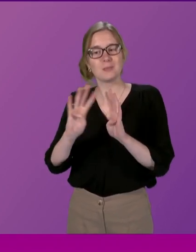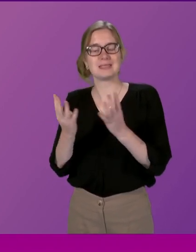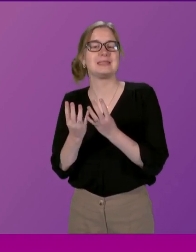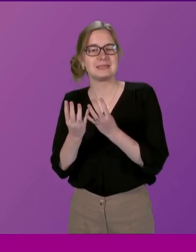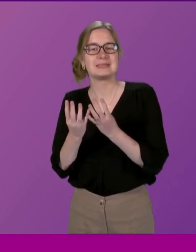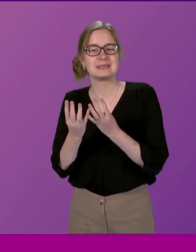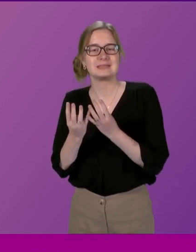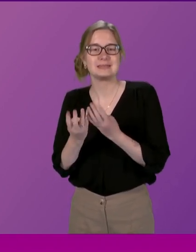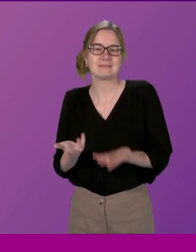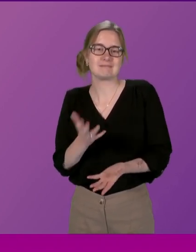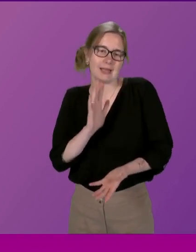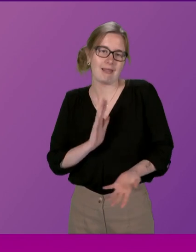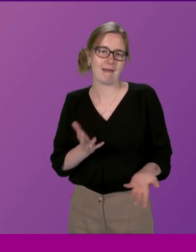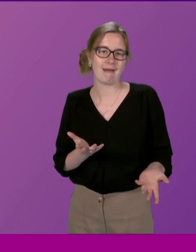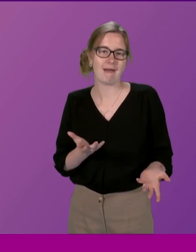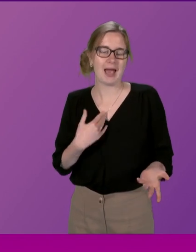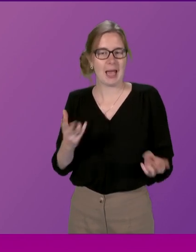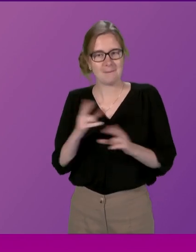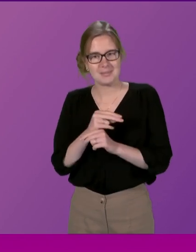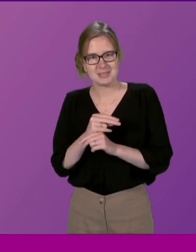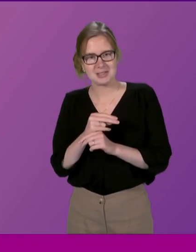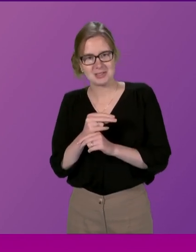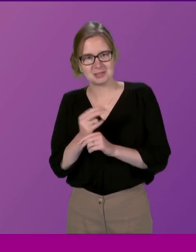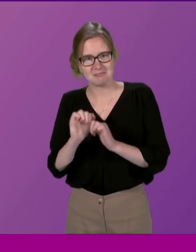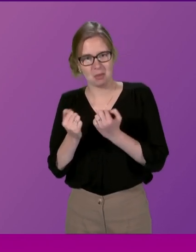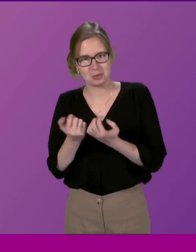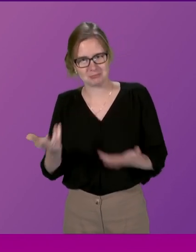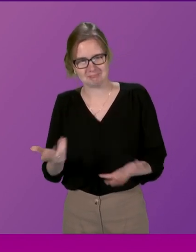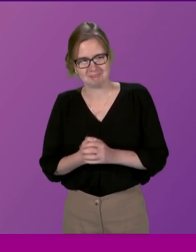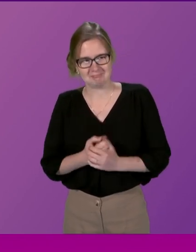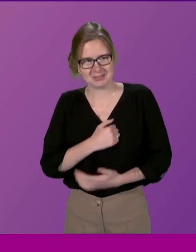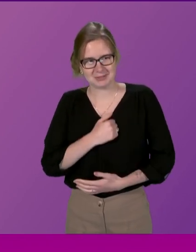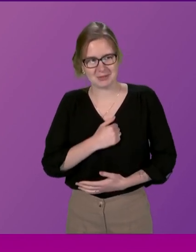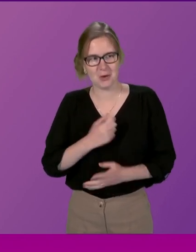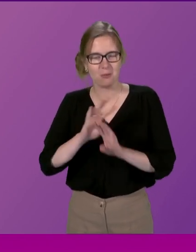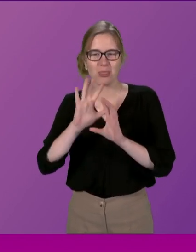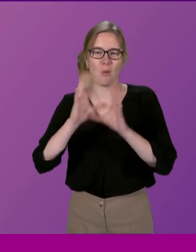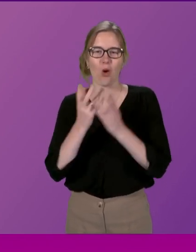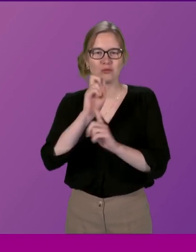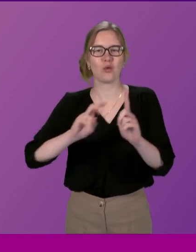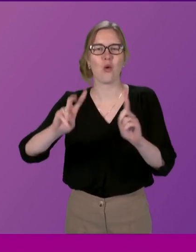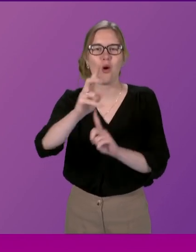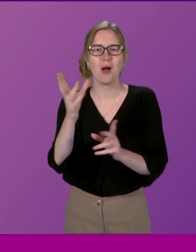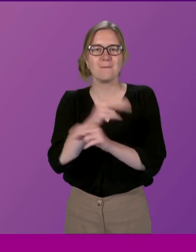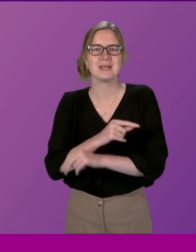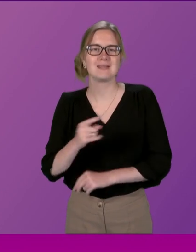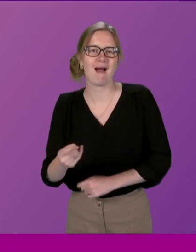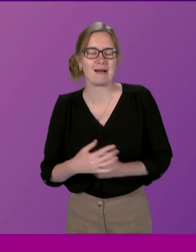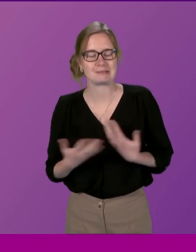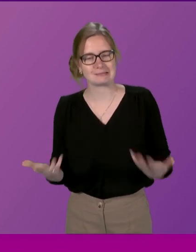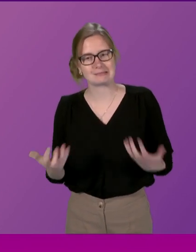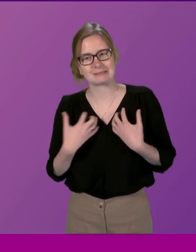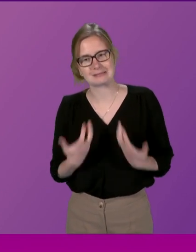sadly I missed the world tour like my colleague Maurice Golden and